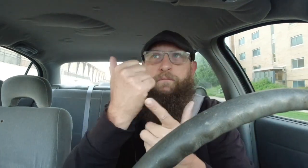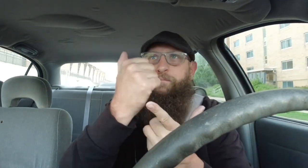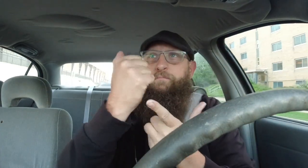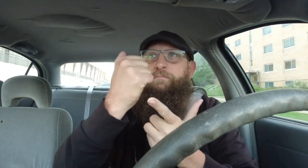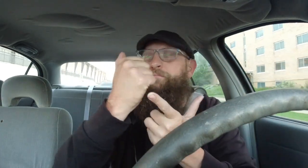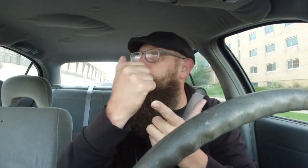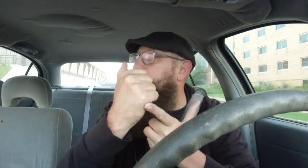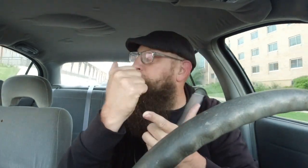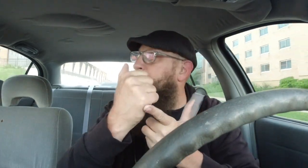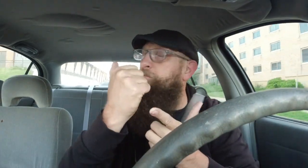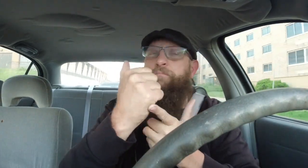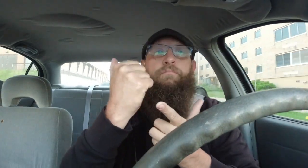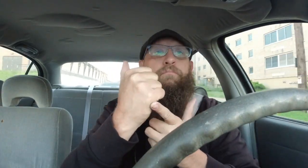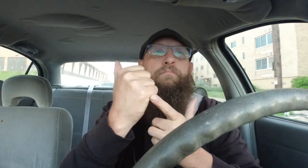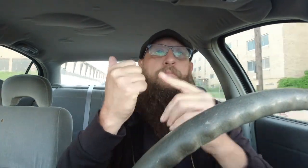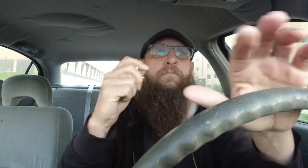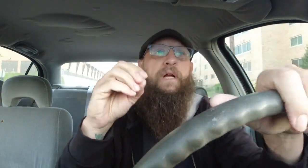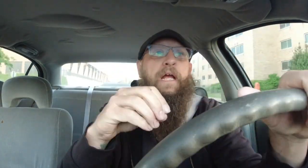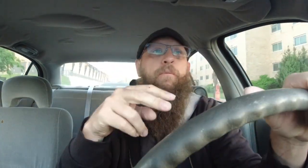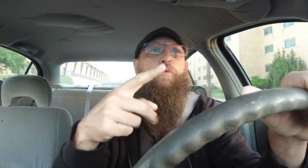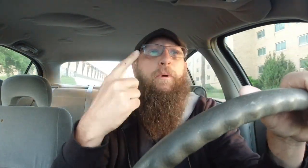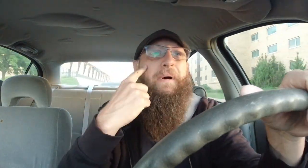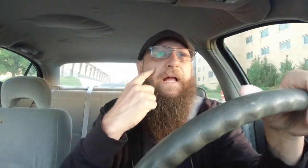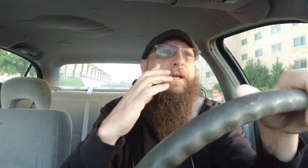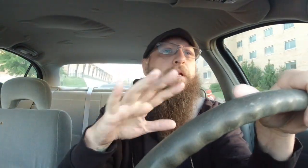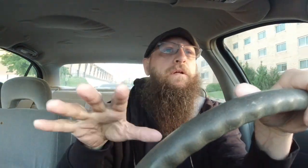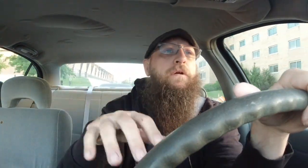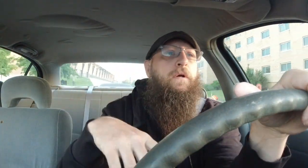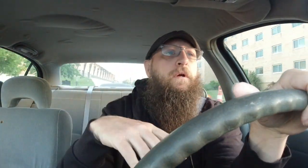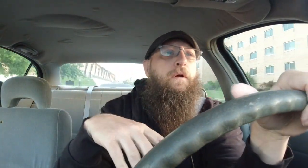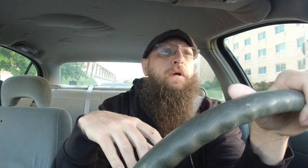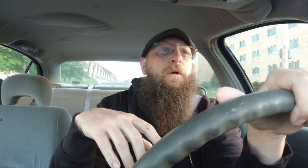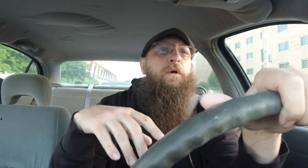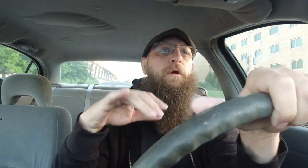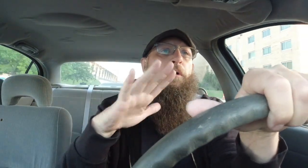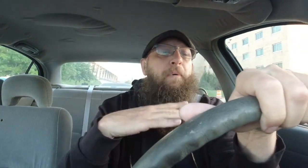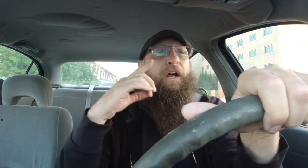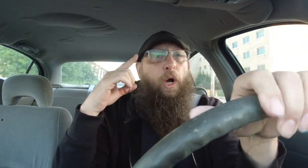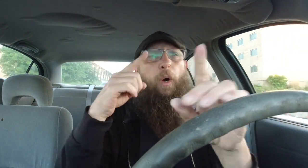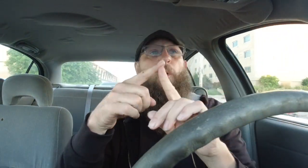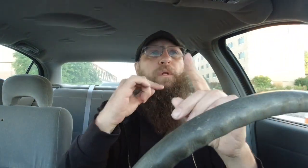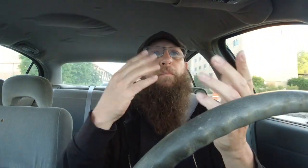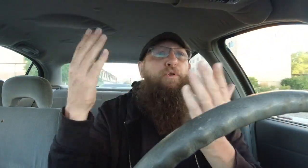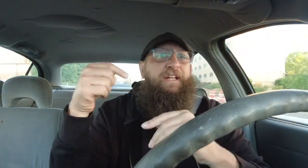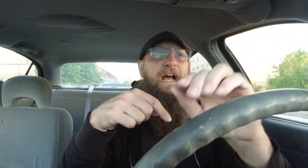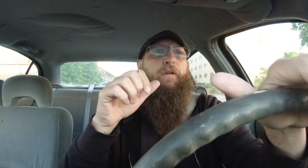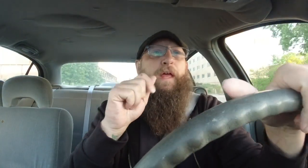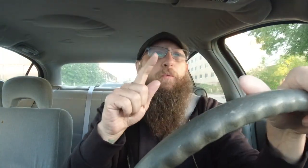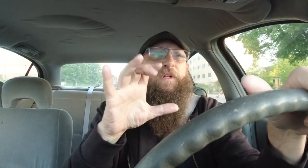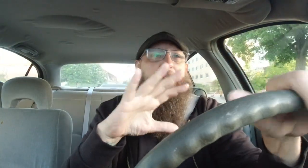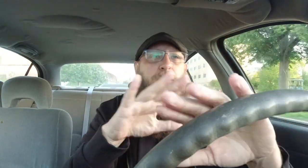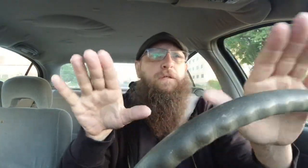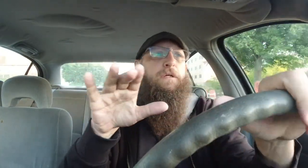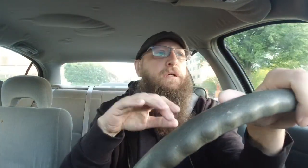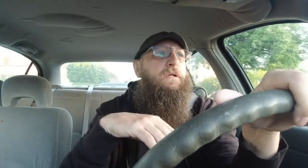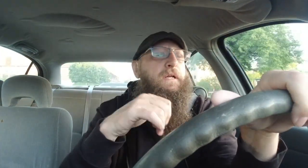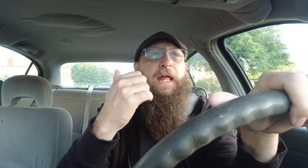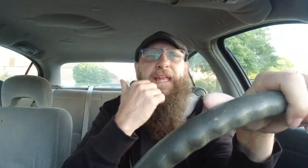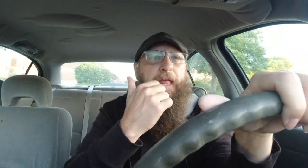to keep you in mind my goal is to bring down the a1c not the